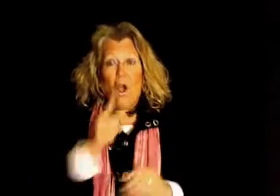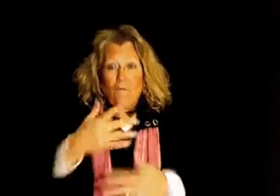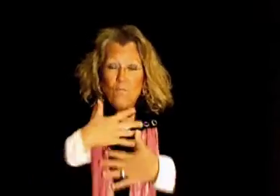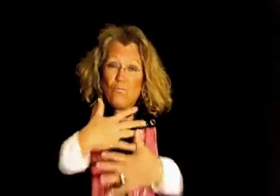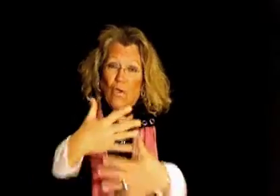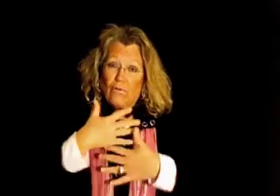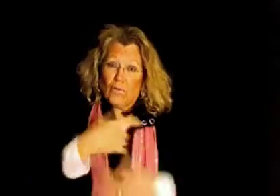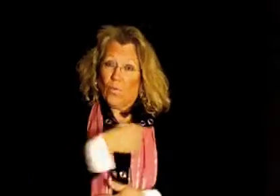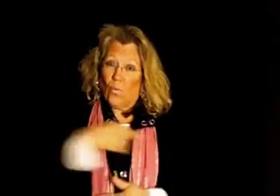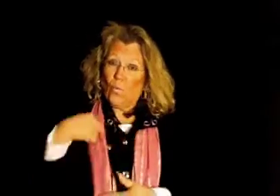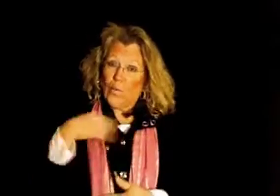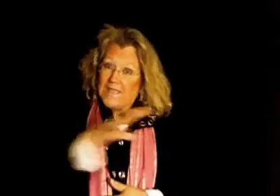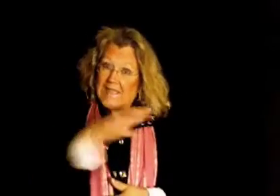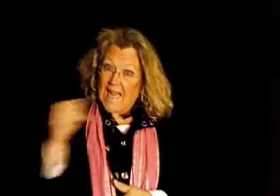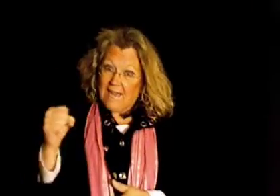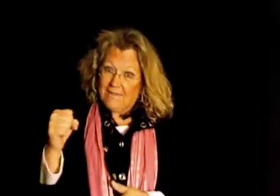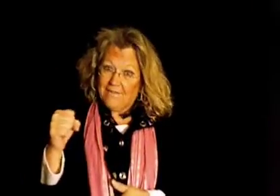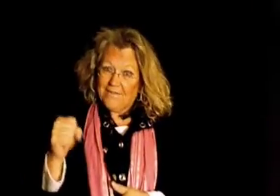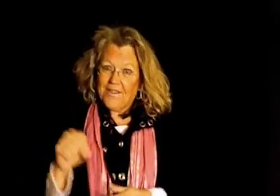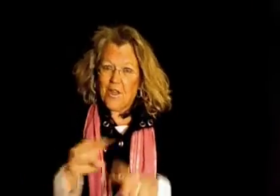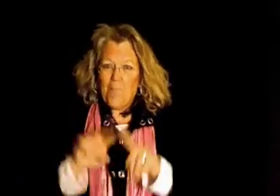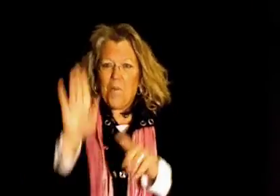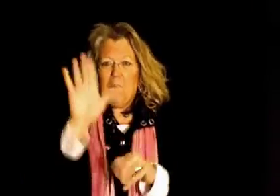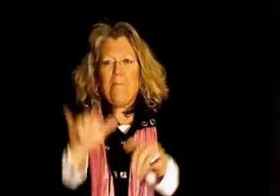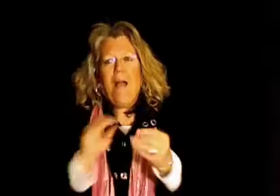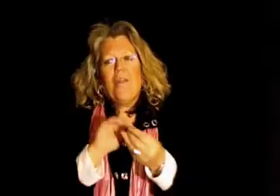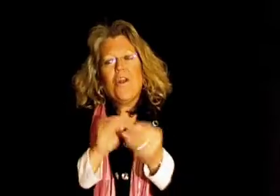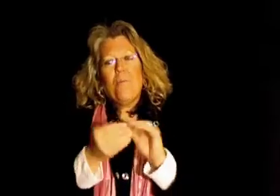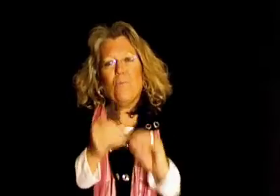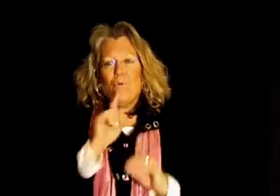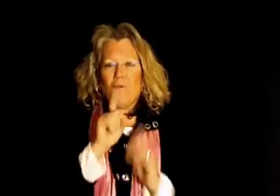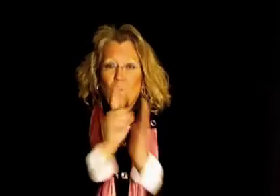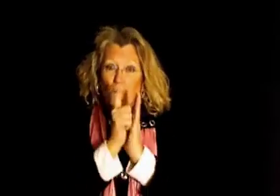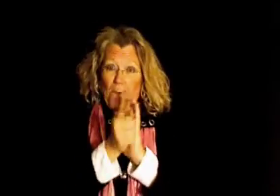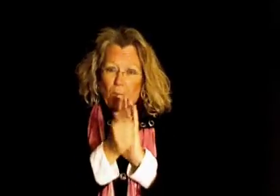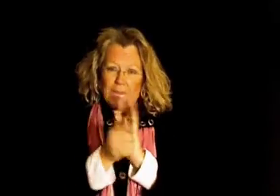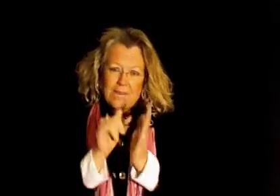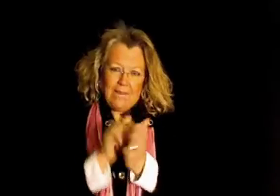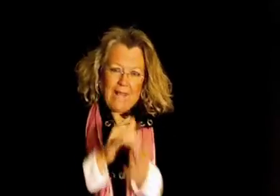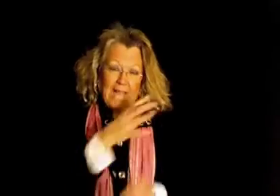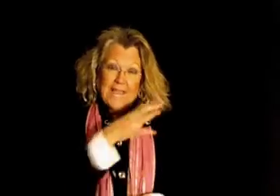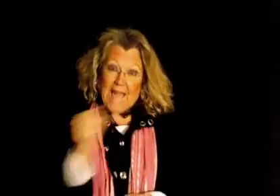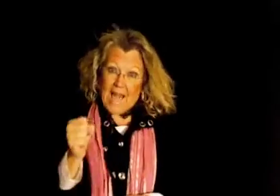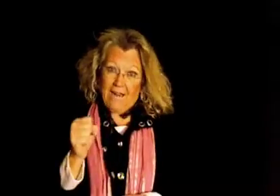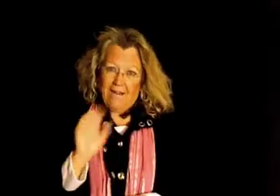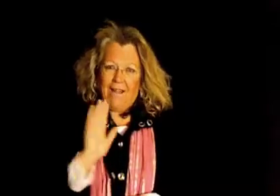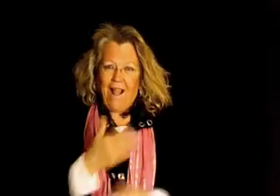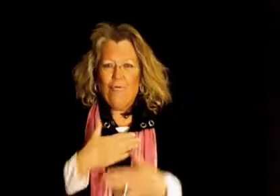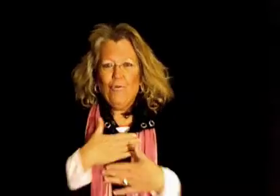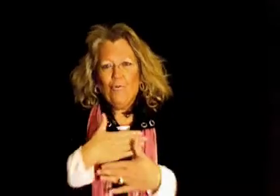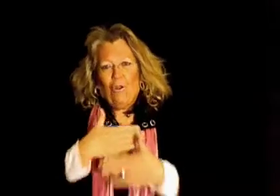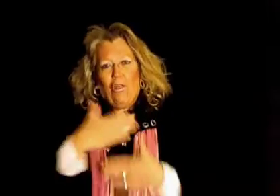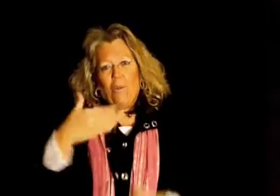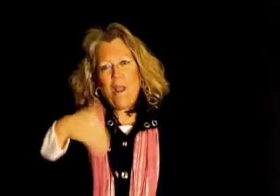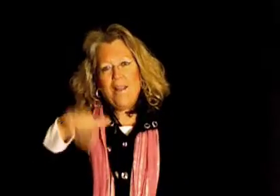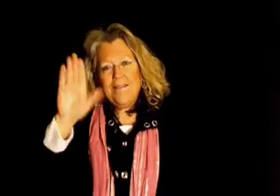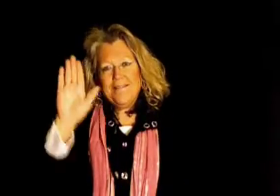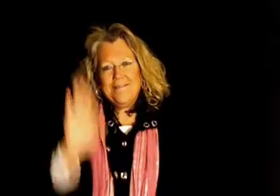Your love